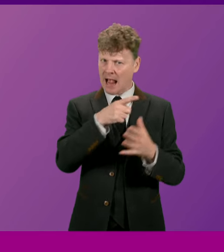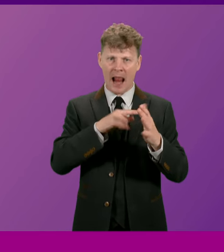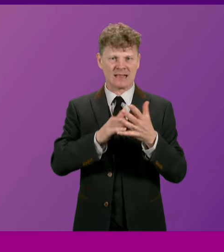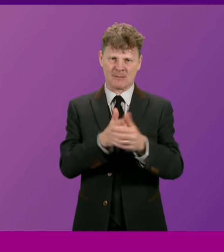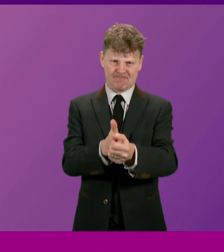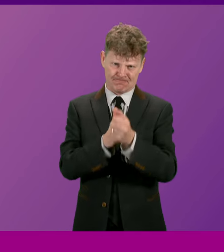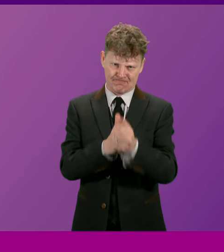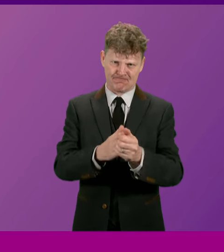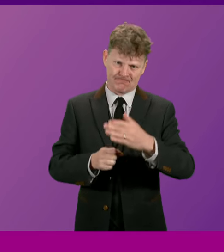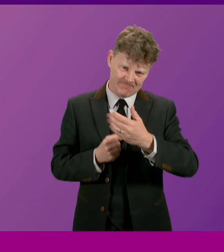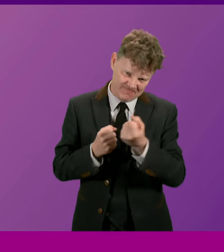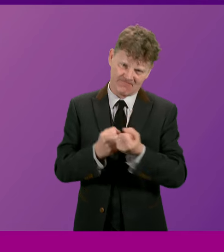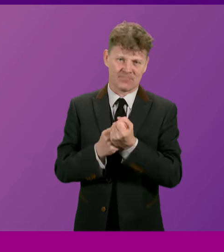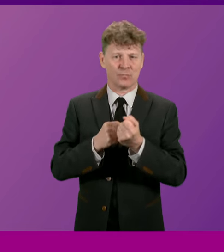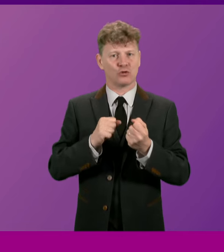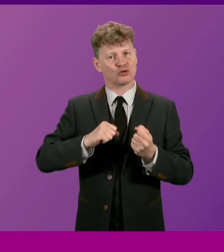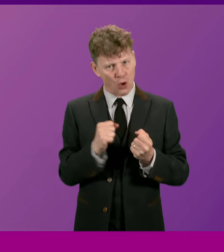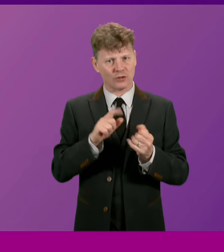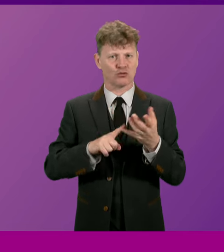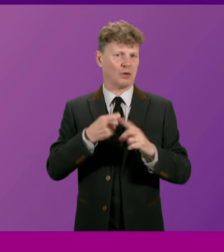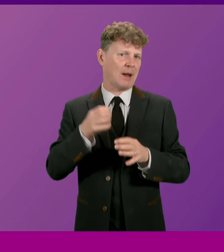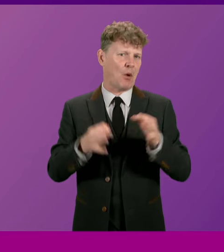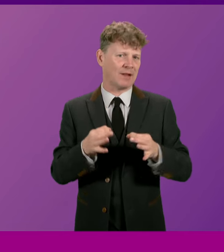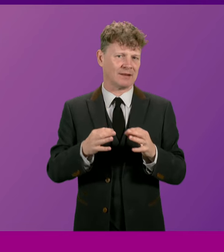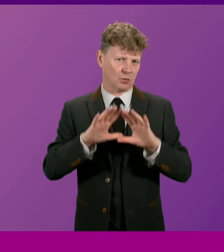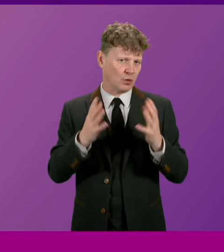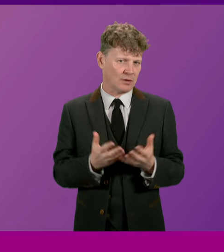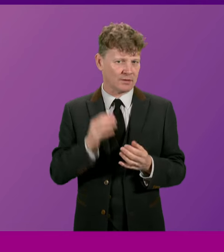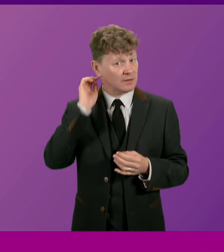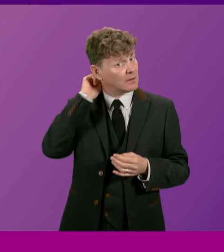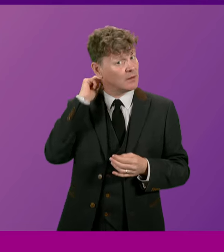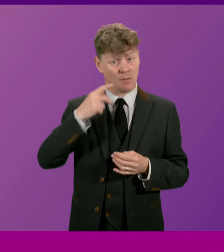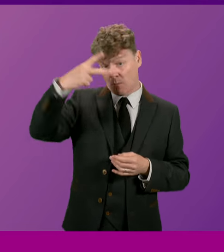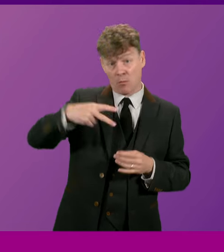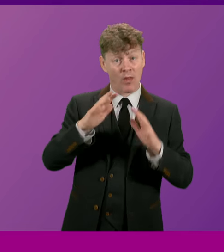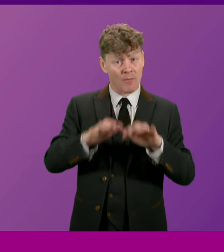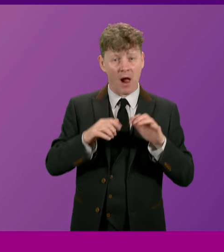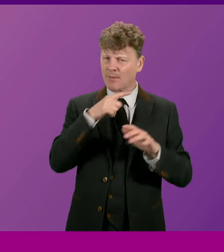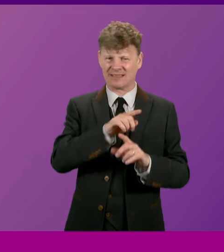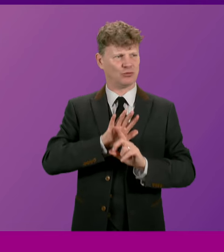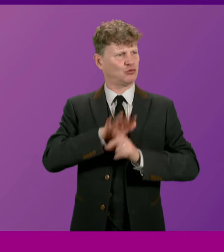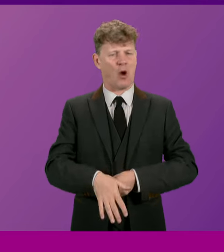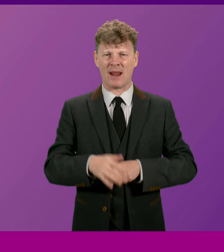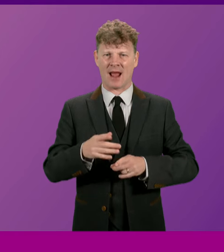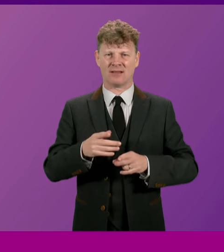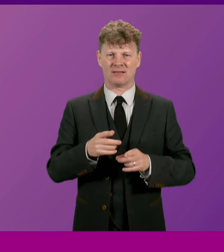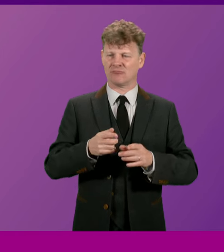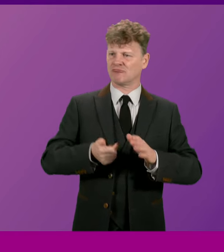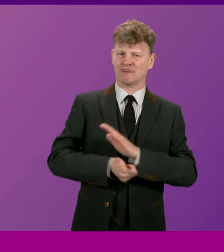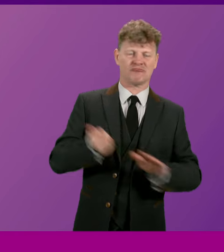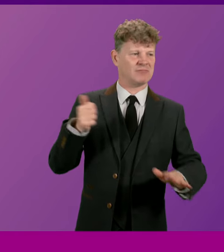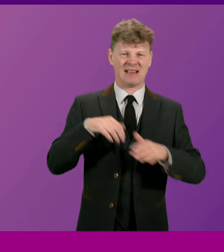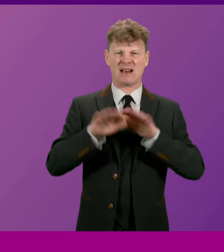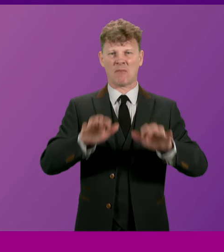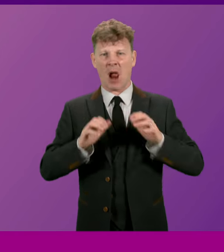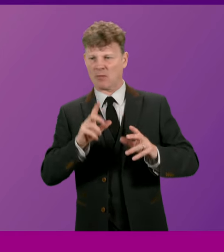Scottish and UK politics. In Westminster and Holyrood, Alex dominated the political scene and excelled as a parliamentarian of